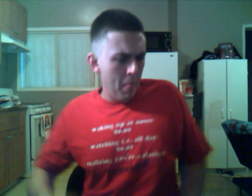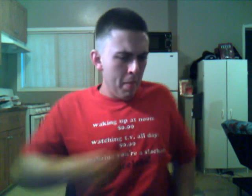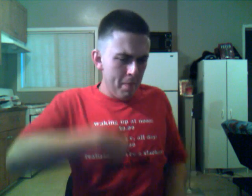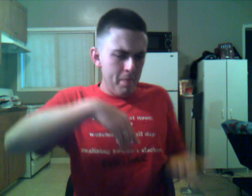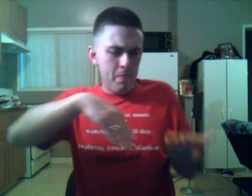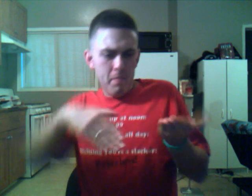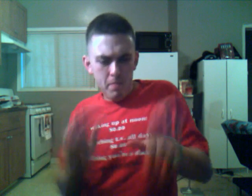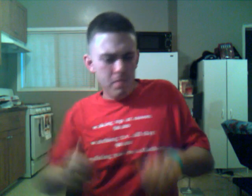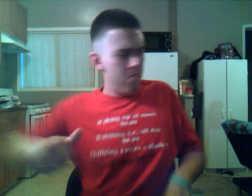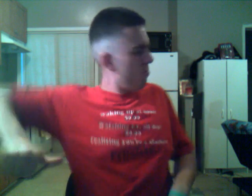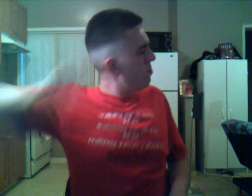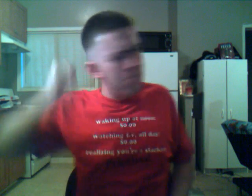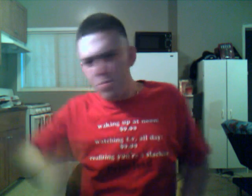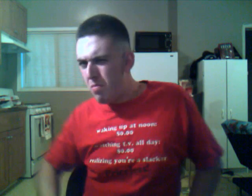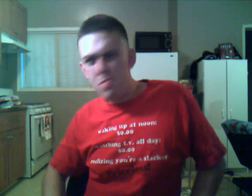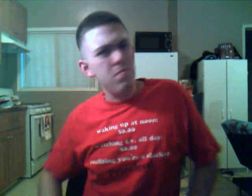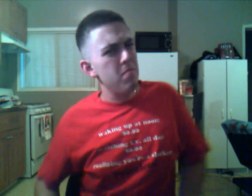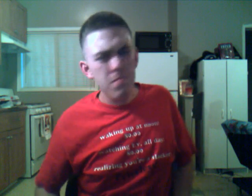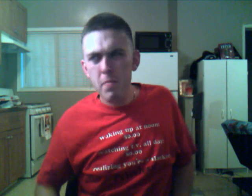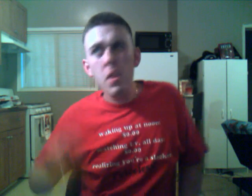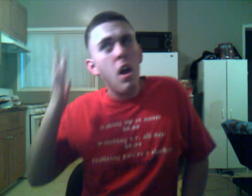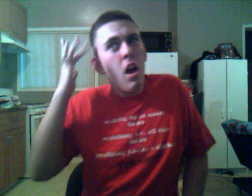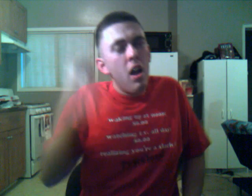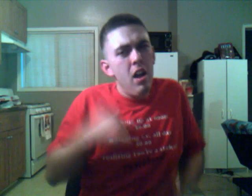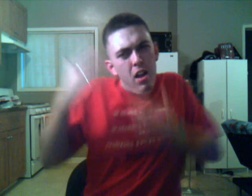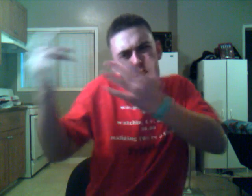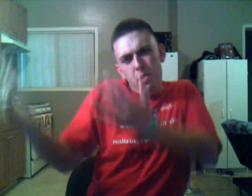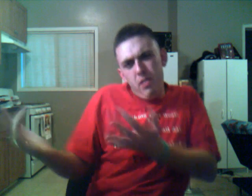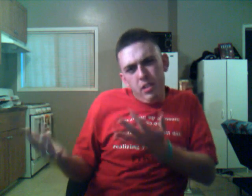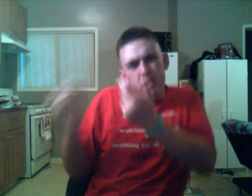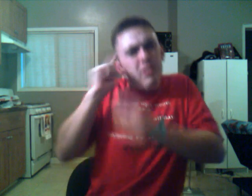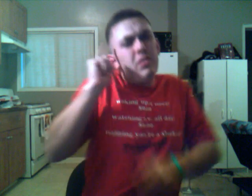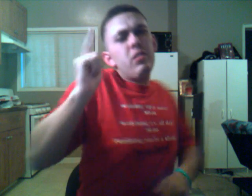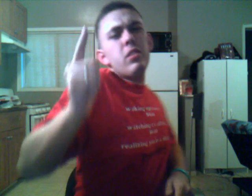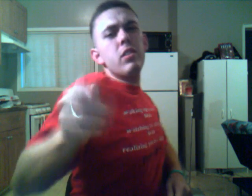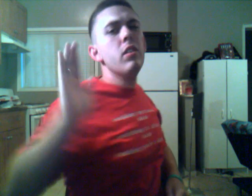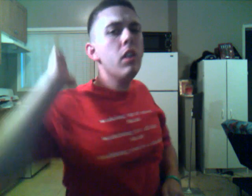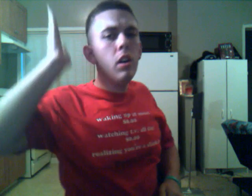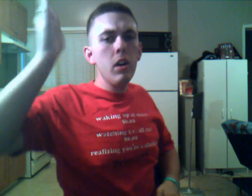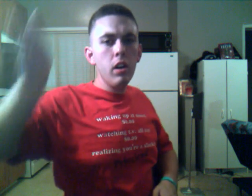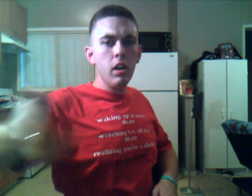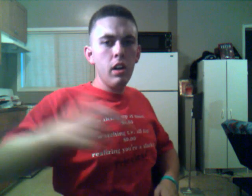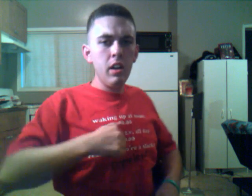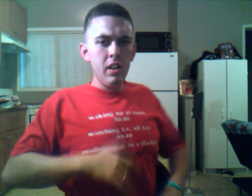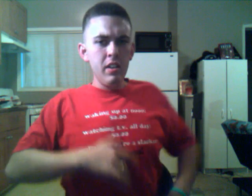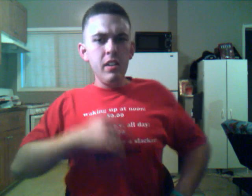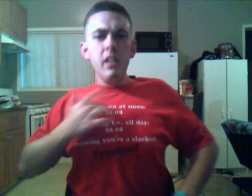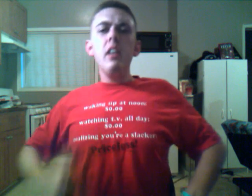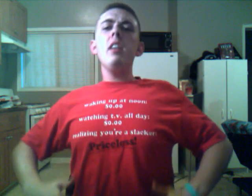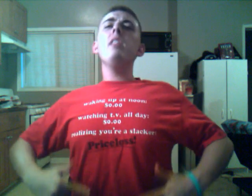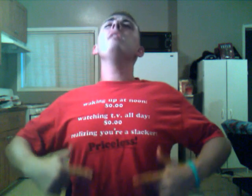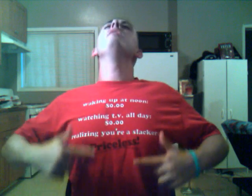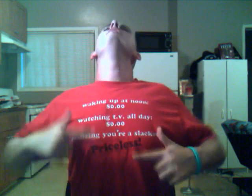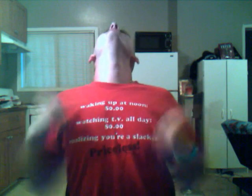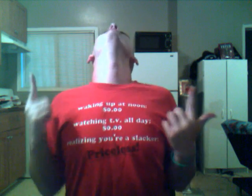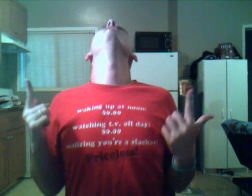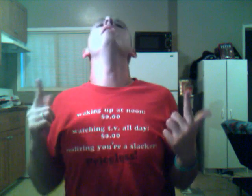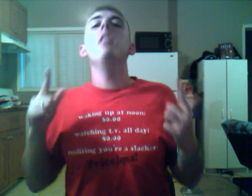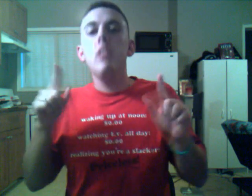I will not die, I'll wait here for you I will not die,